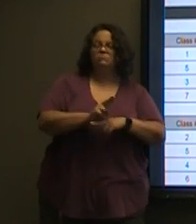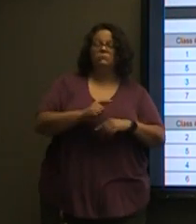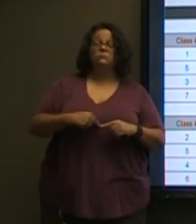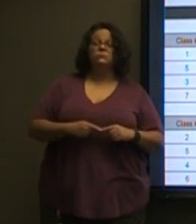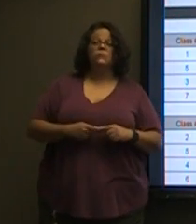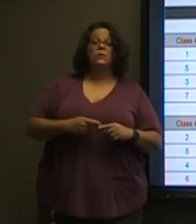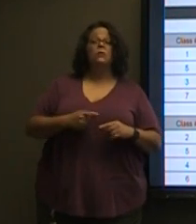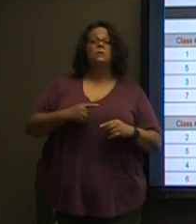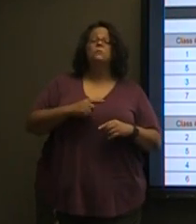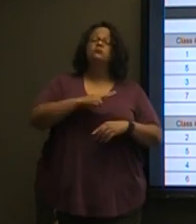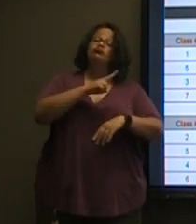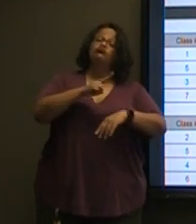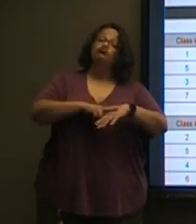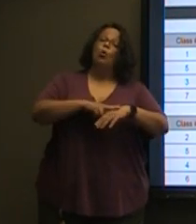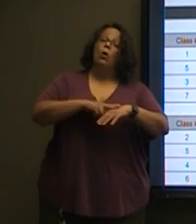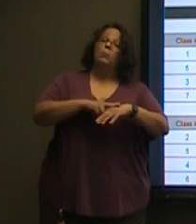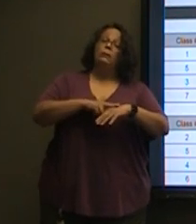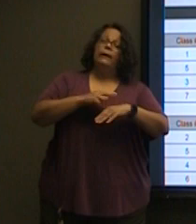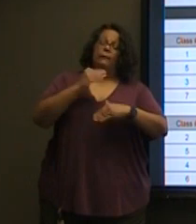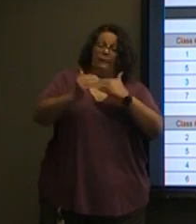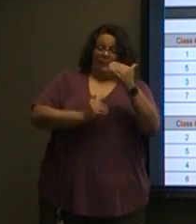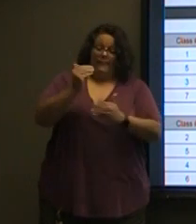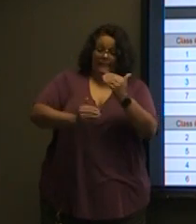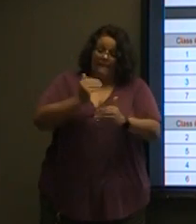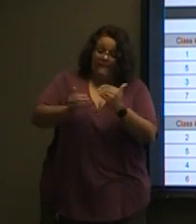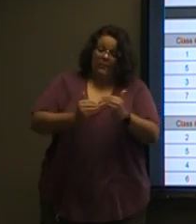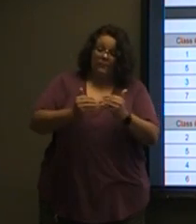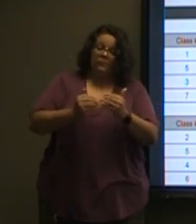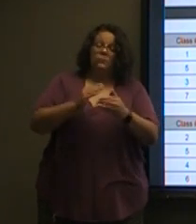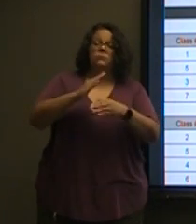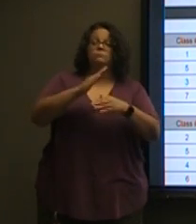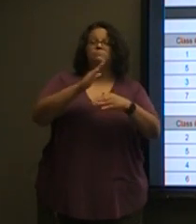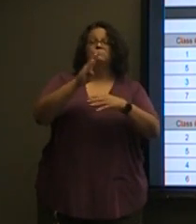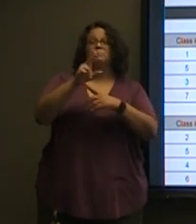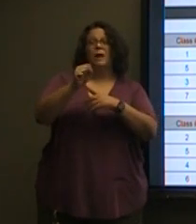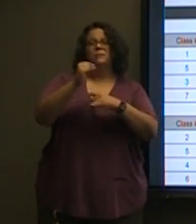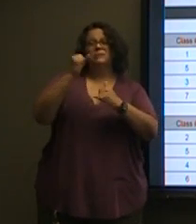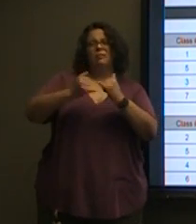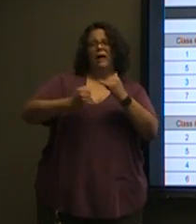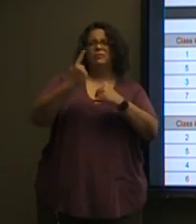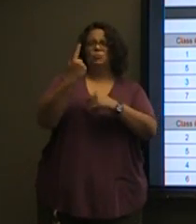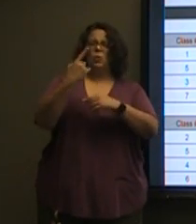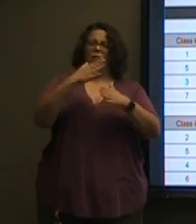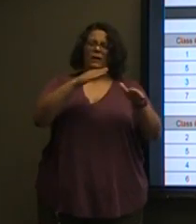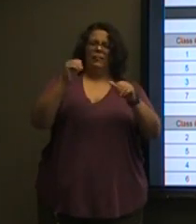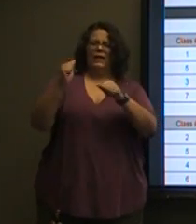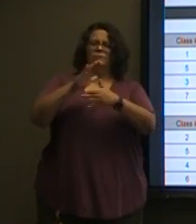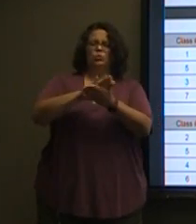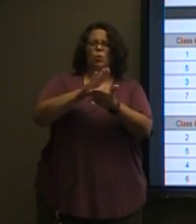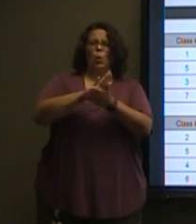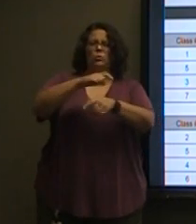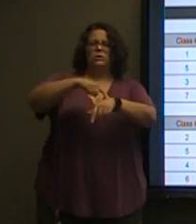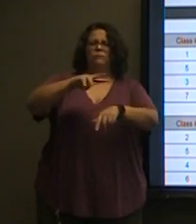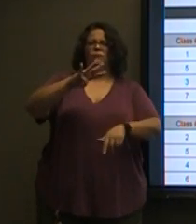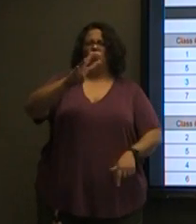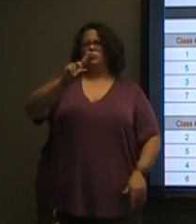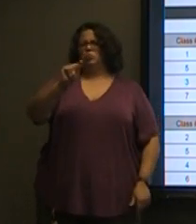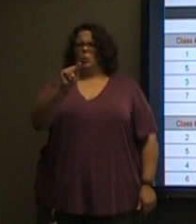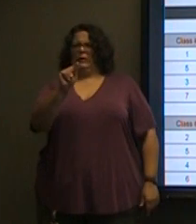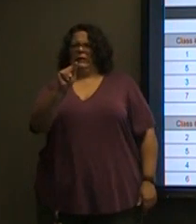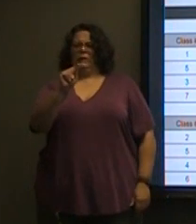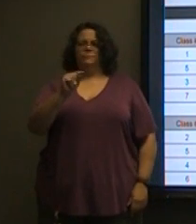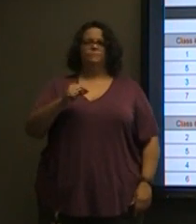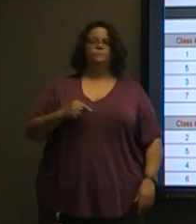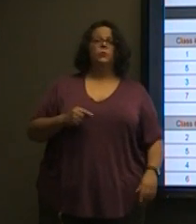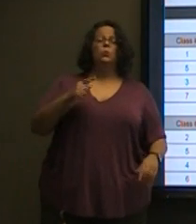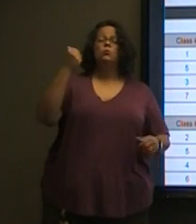leaves school between 425 and 430. I also want to remind you about our virtual open house, which is out